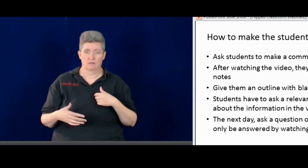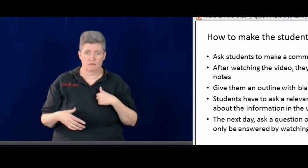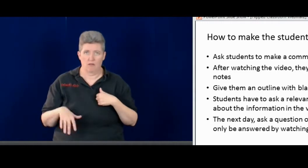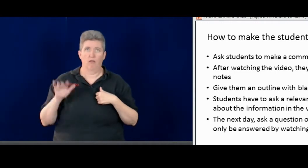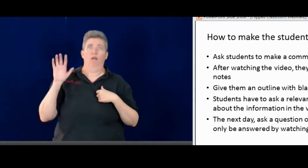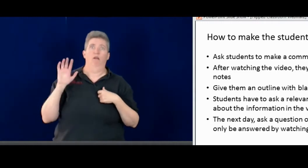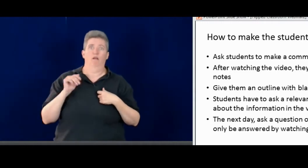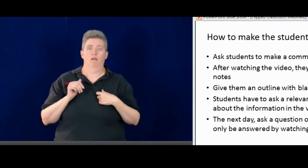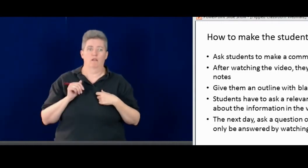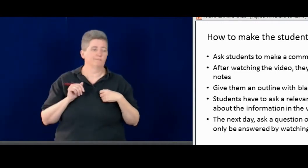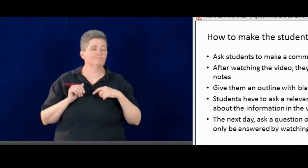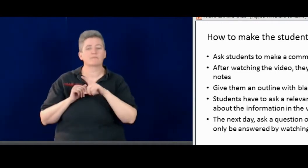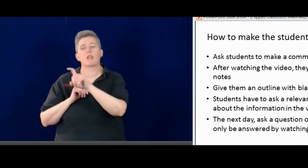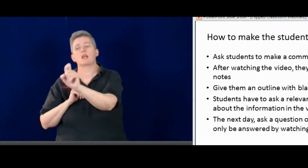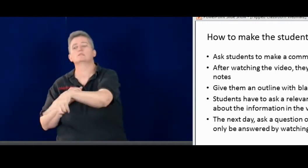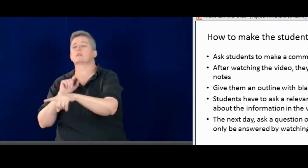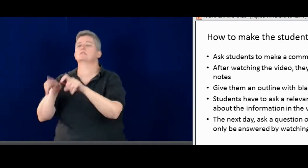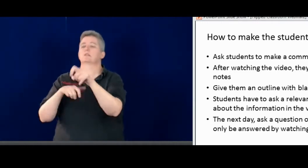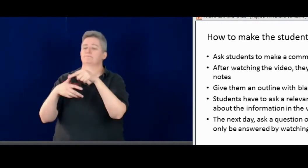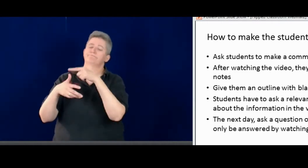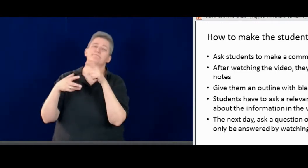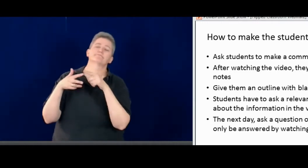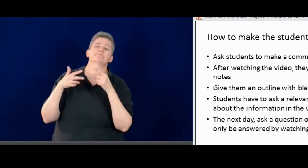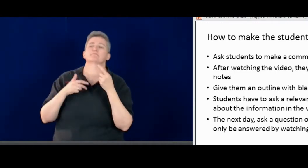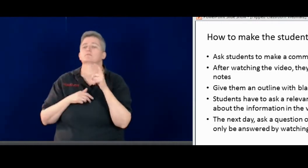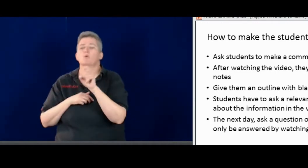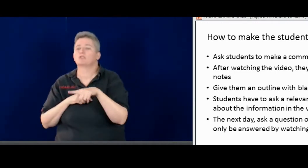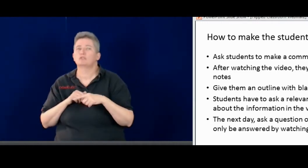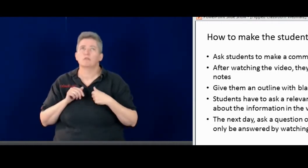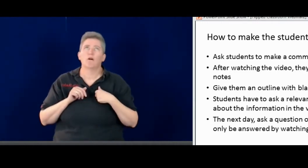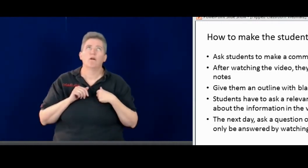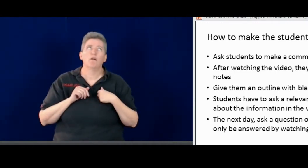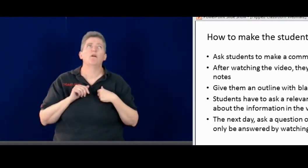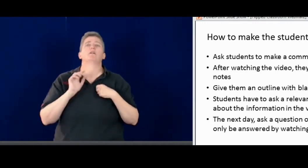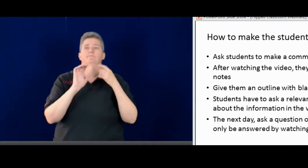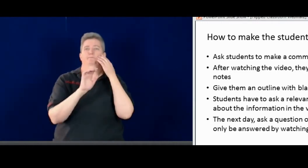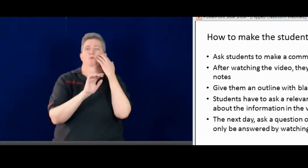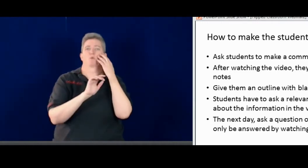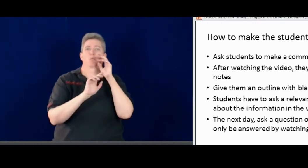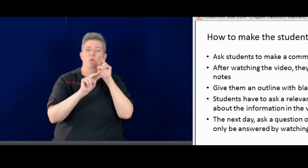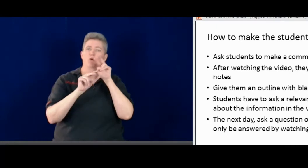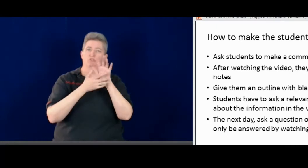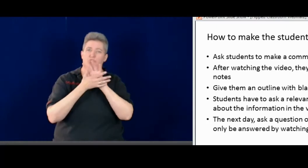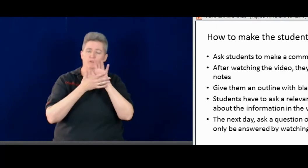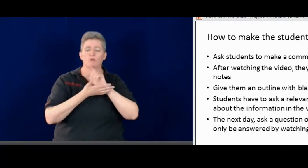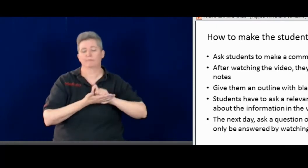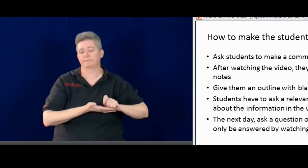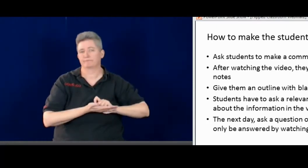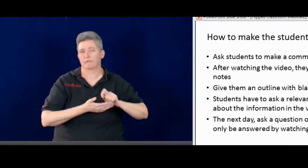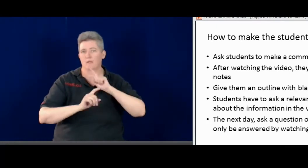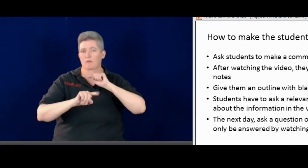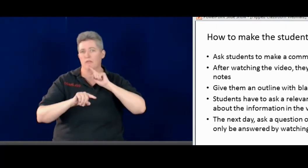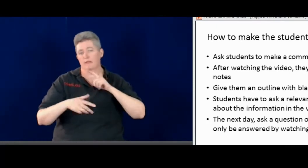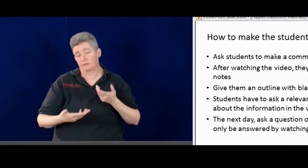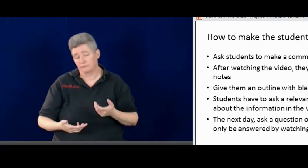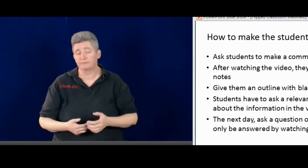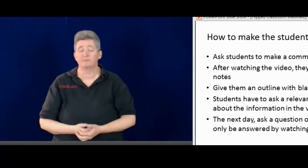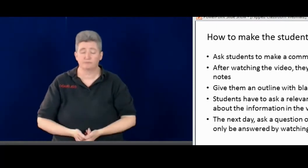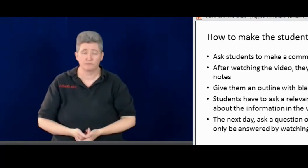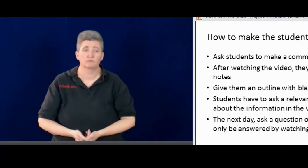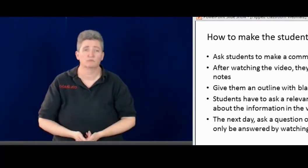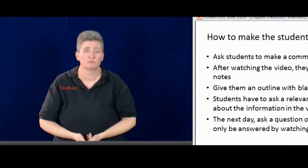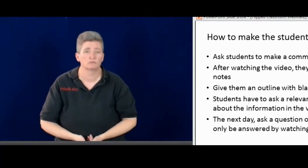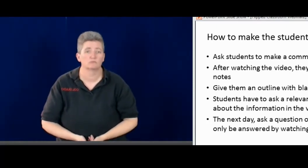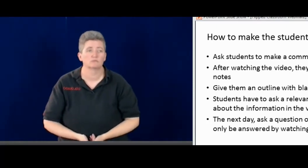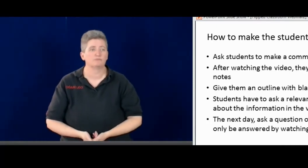Sometimes the next day I'll have a pop quiz and I'll ask questions based on the video. And depending on their answers, I know